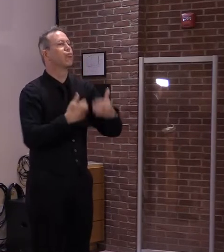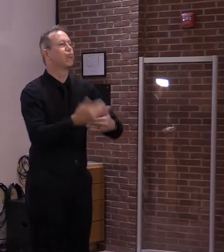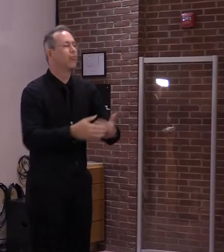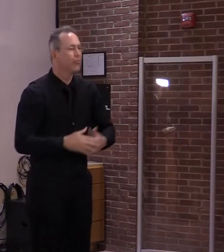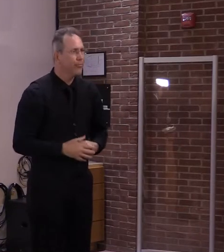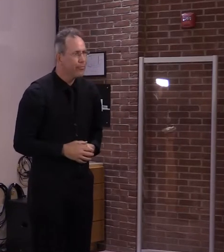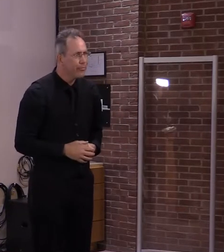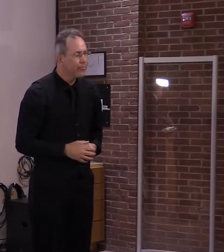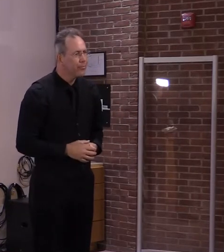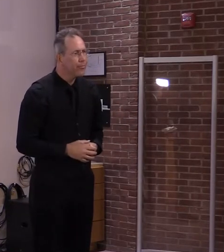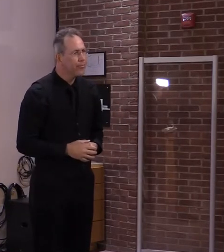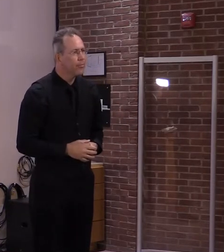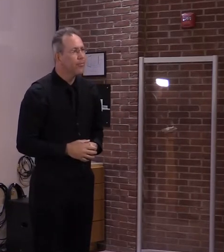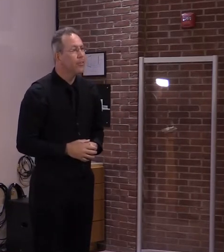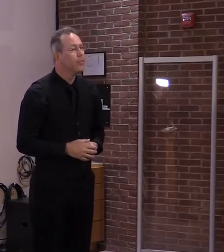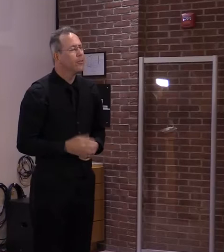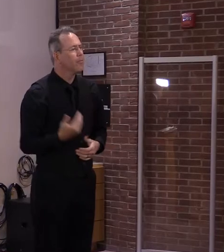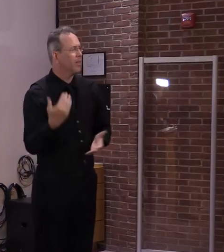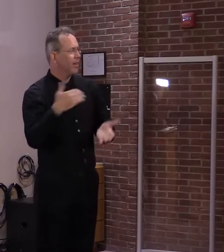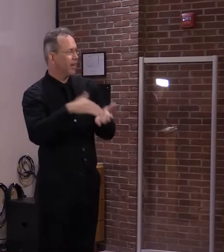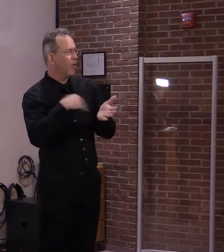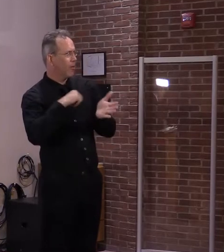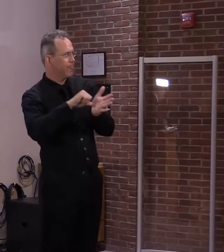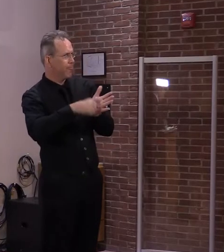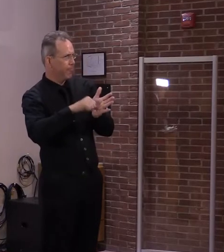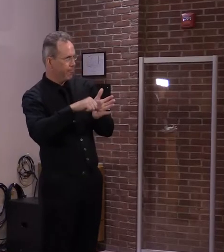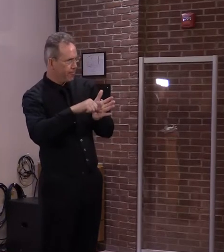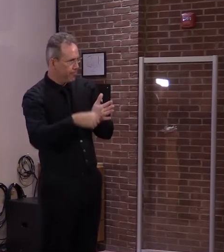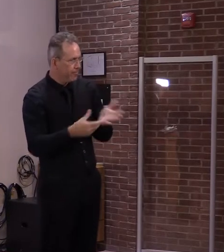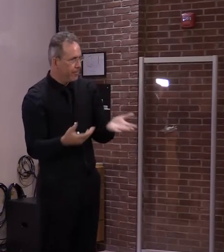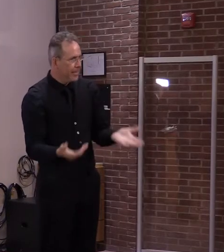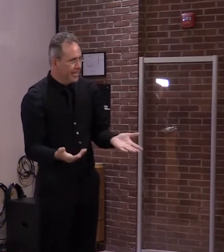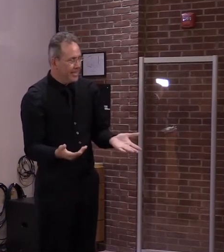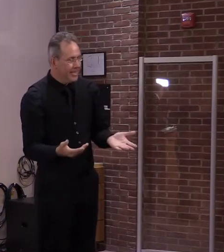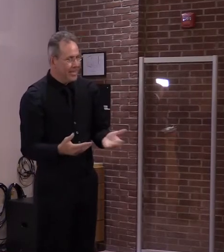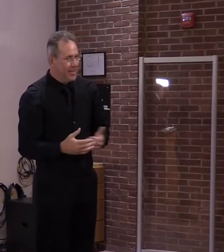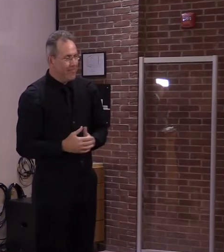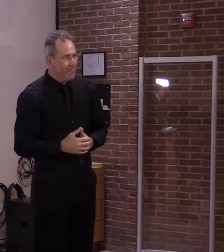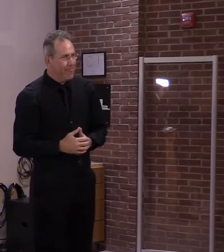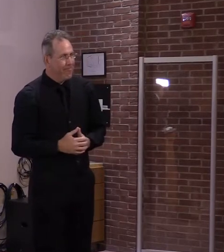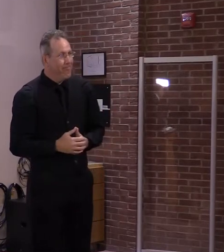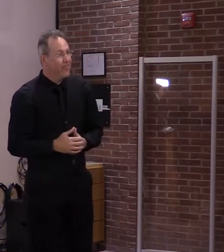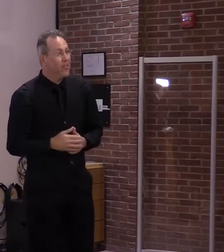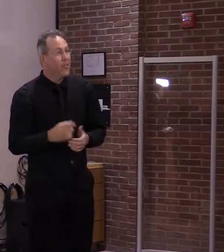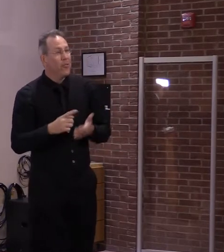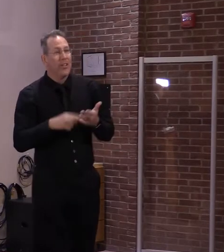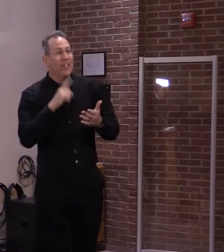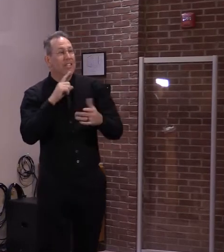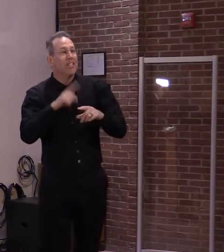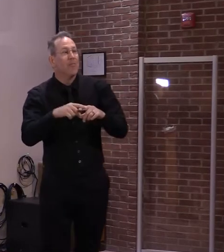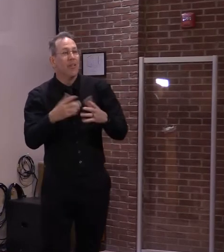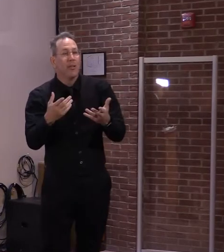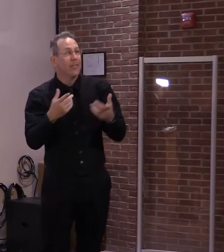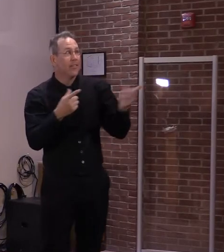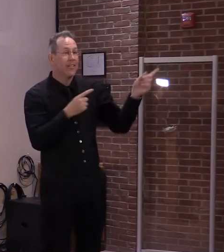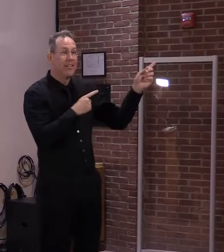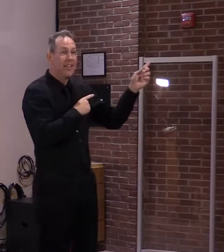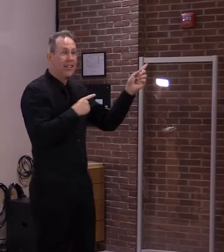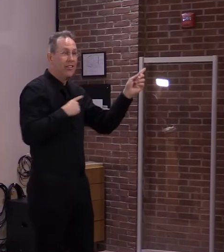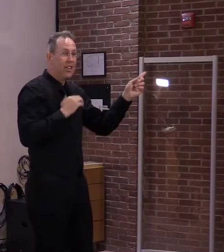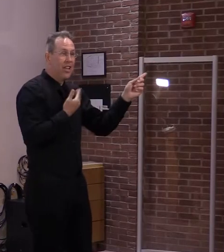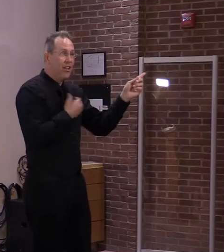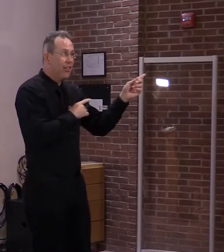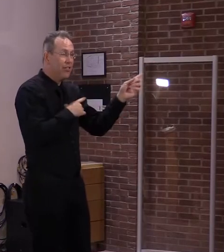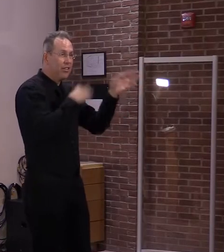So, again, we'll be there. I mean, a lot of it's dependent on the legislature in terms of what they do with some of the